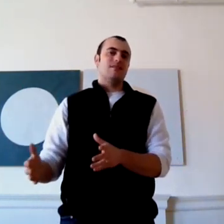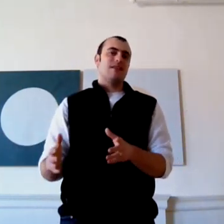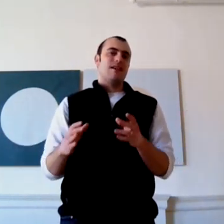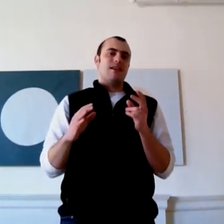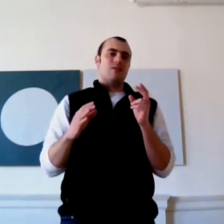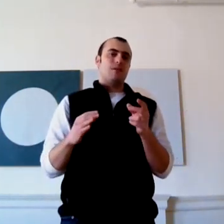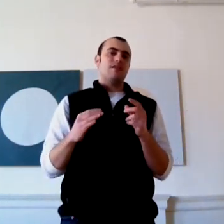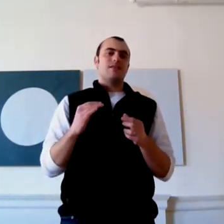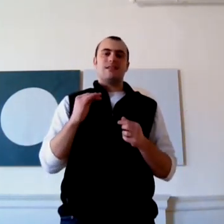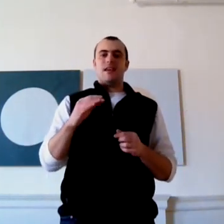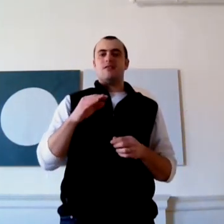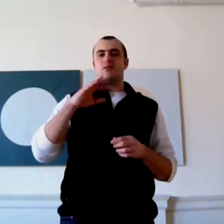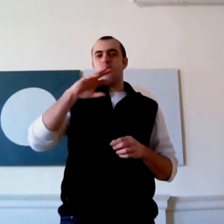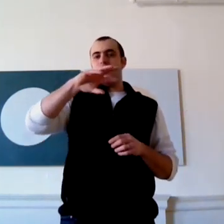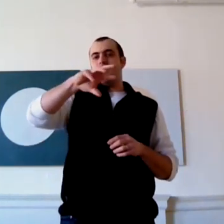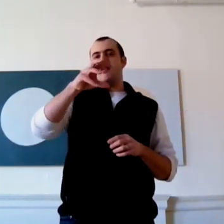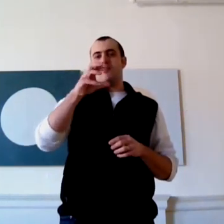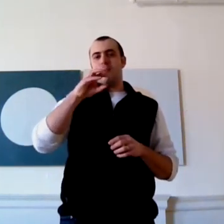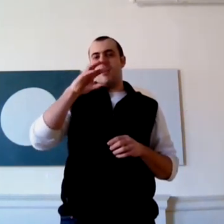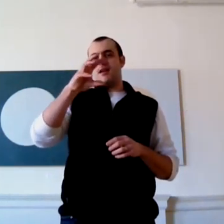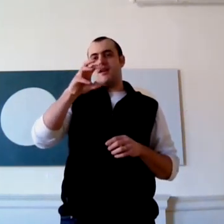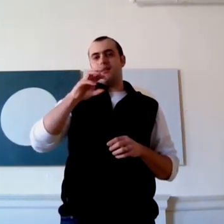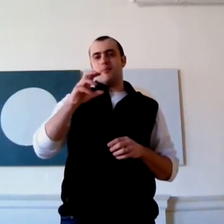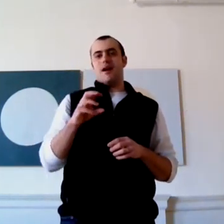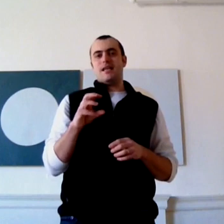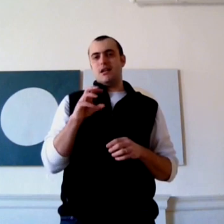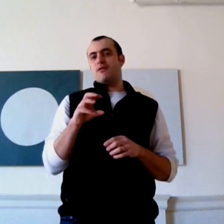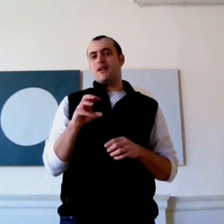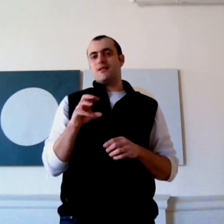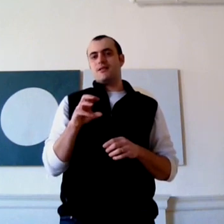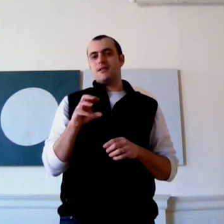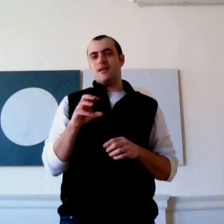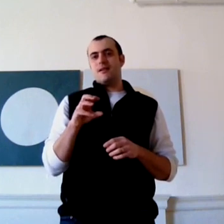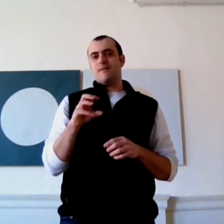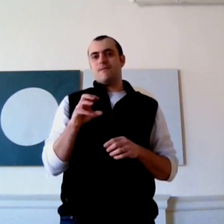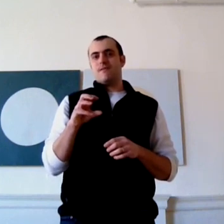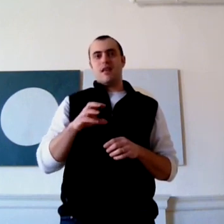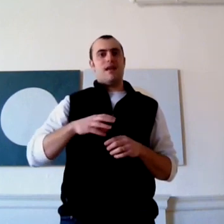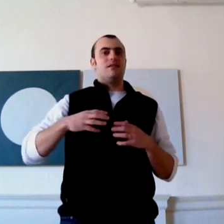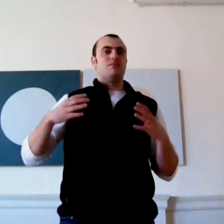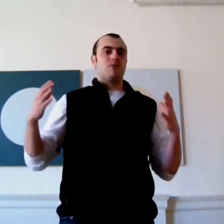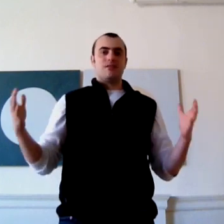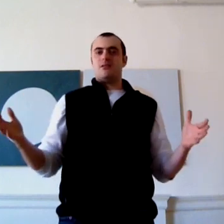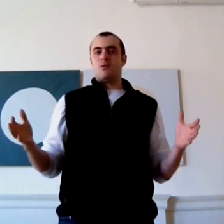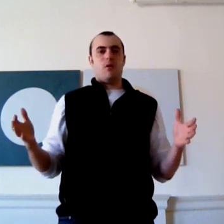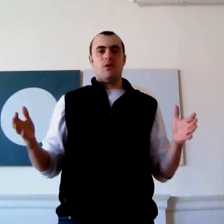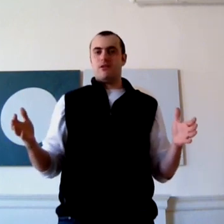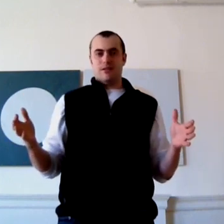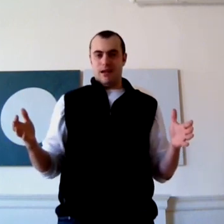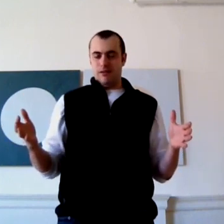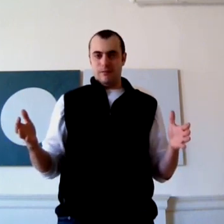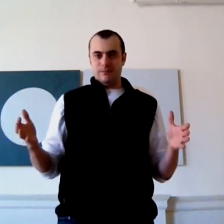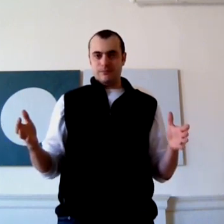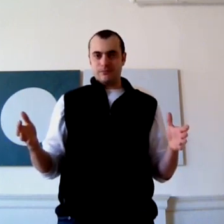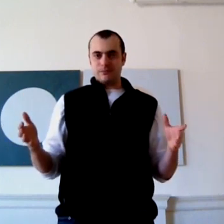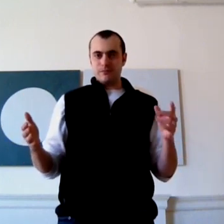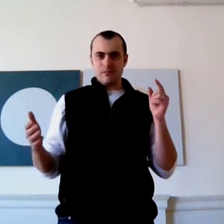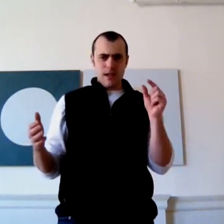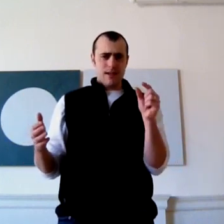is because it takes the way your body and your mind interface and brings it to a whole different level. And it